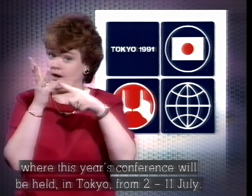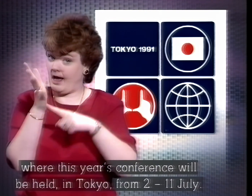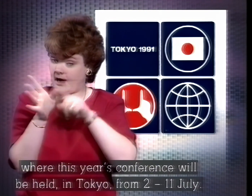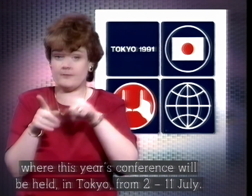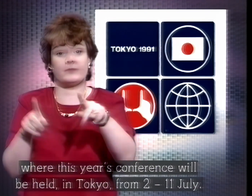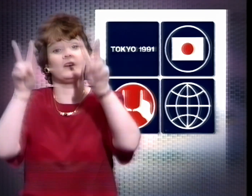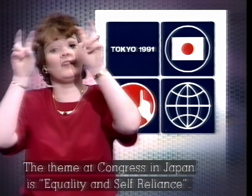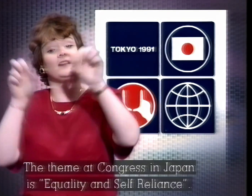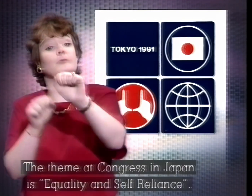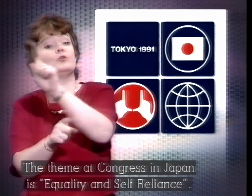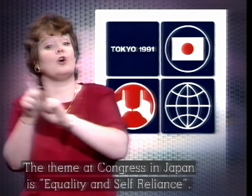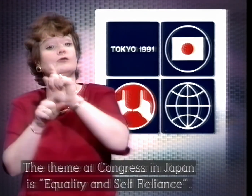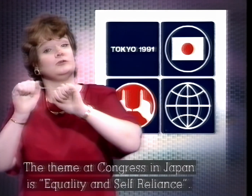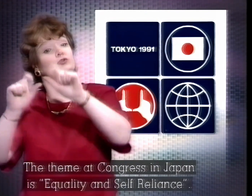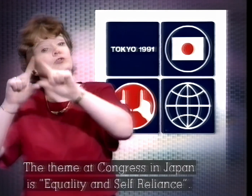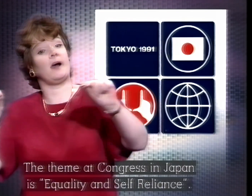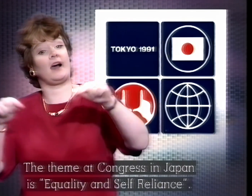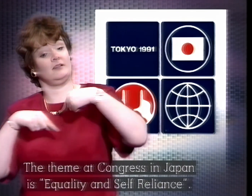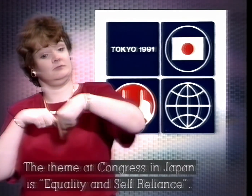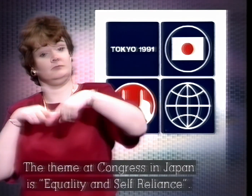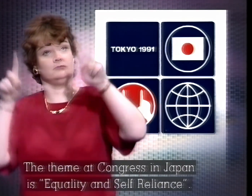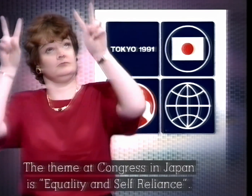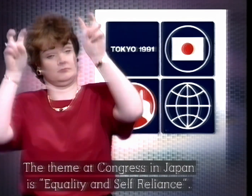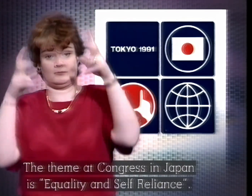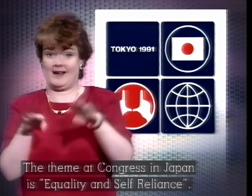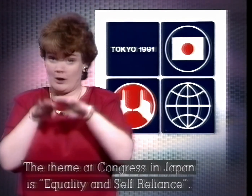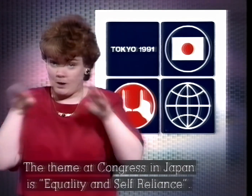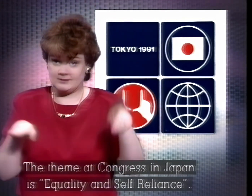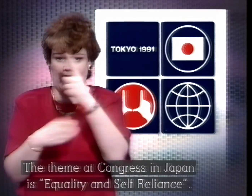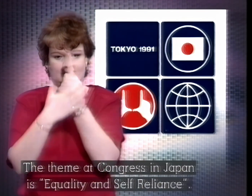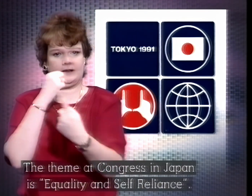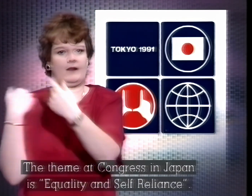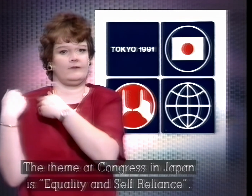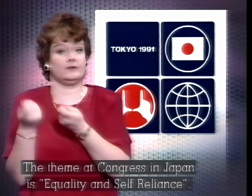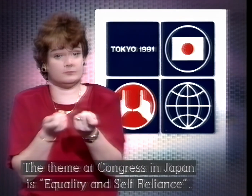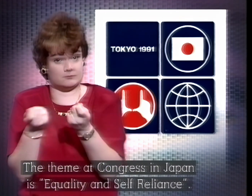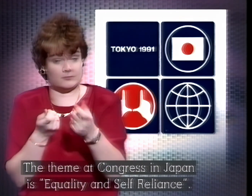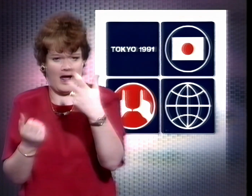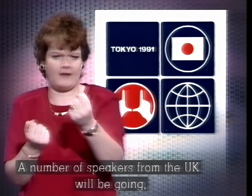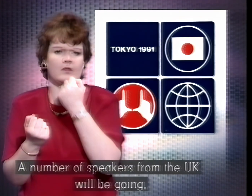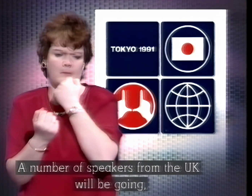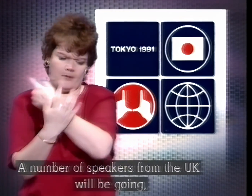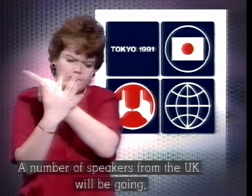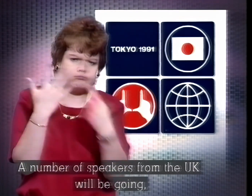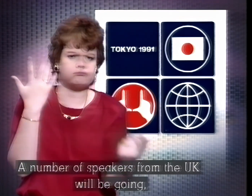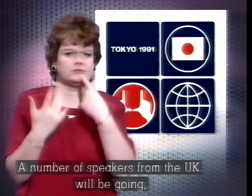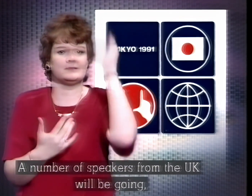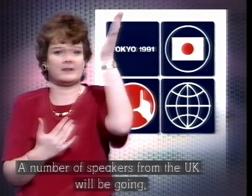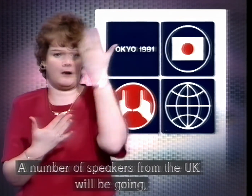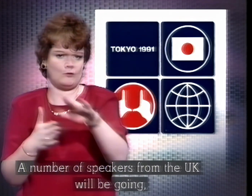of July. The theme at Congress in Japan is equality and self-reliance. There are a number of speakers